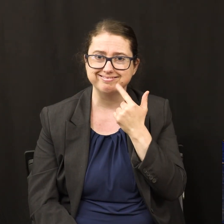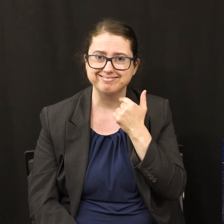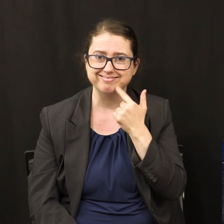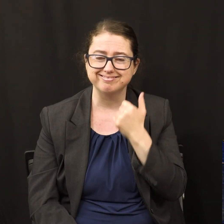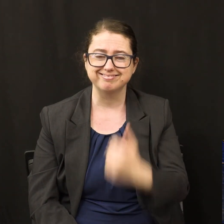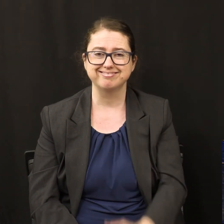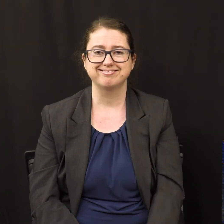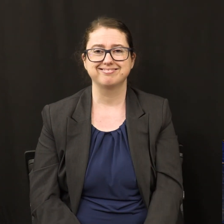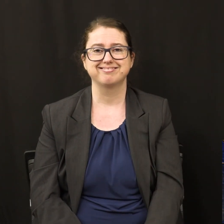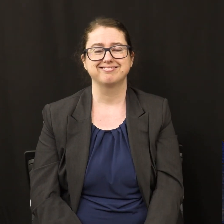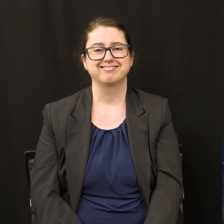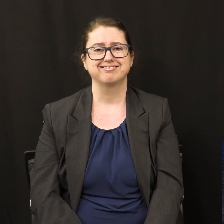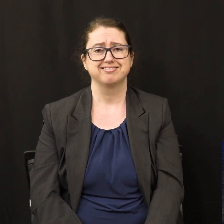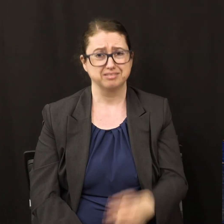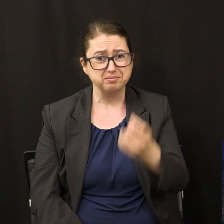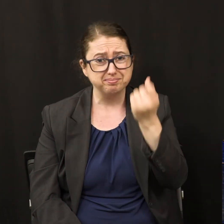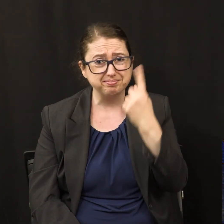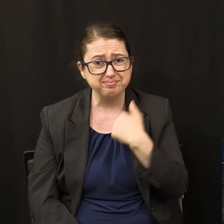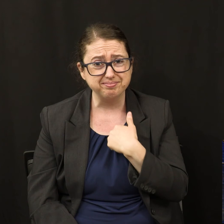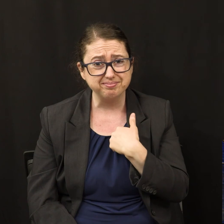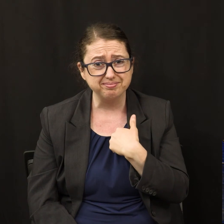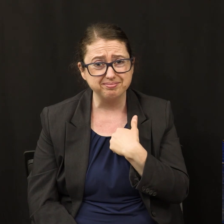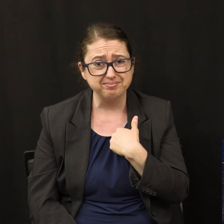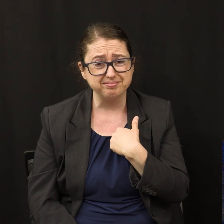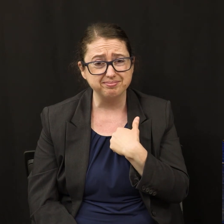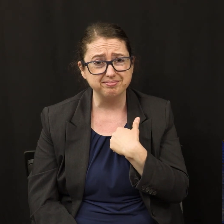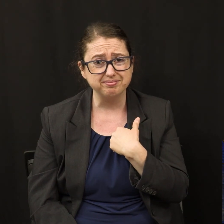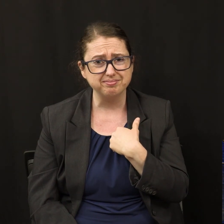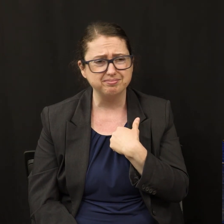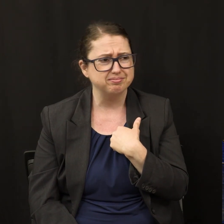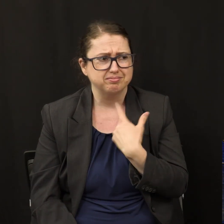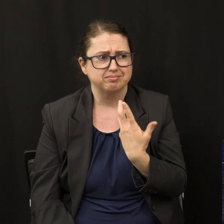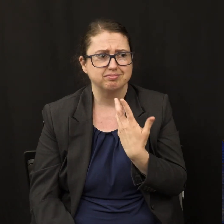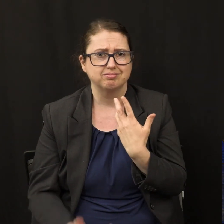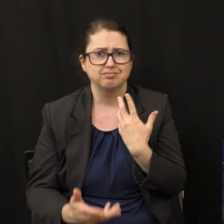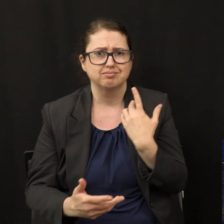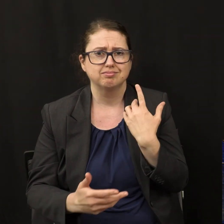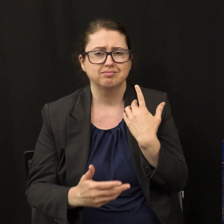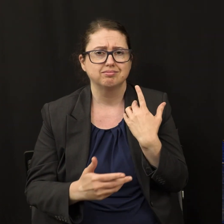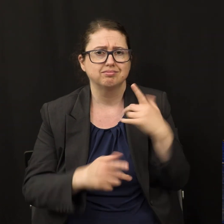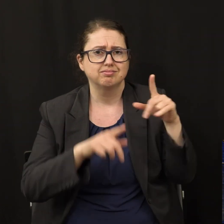are you following me what was the purpose of testing Adam and Eve with the tree